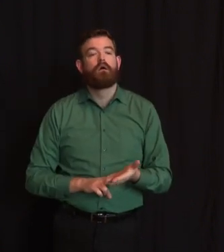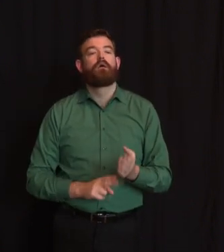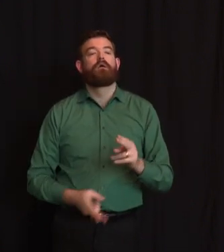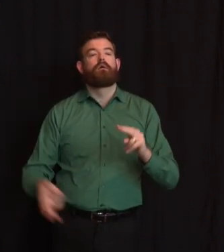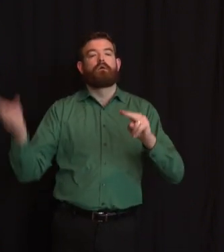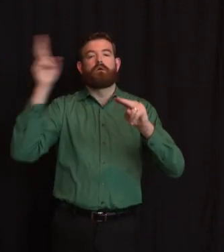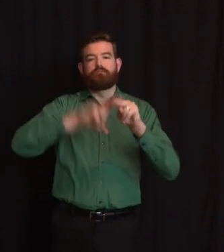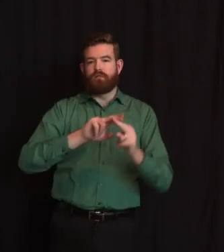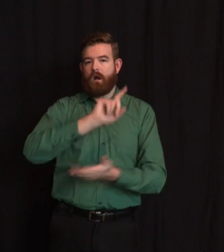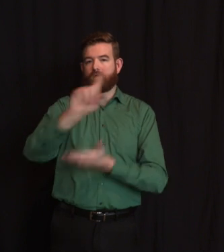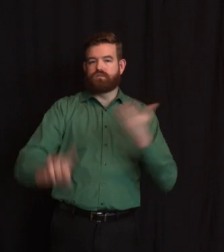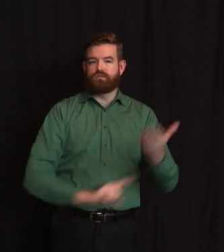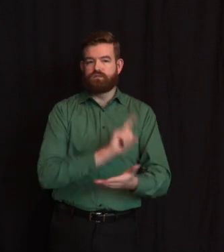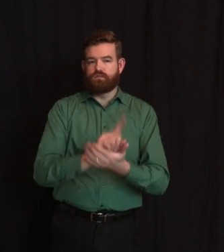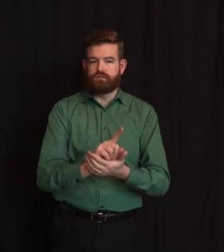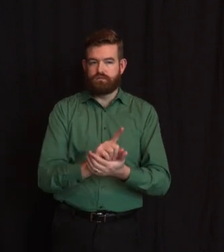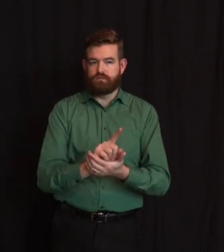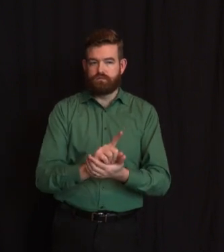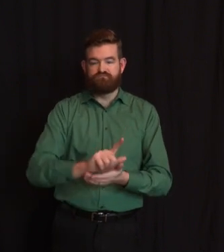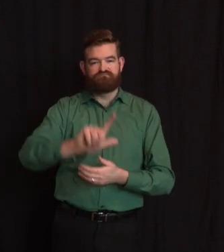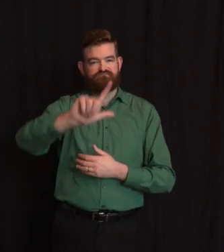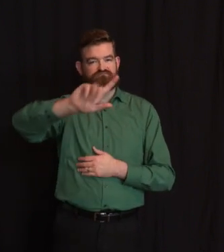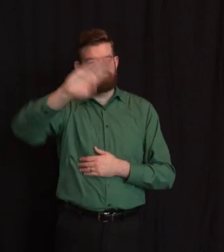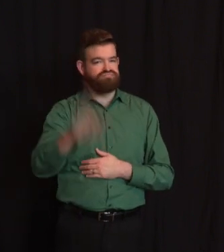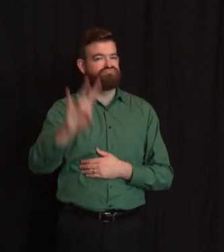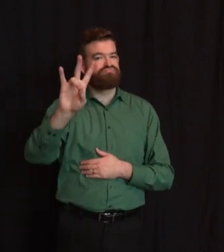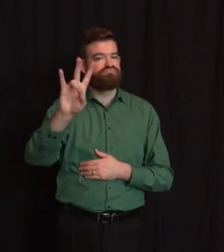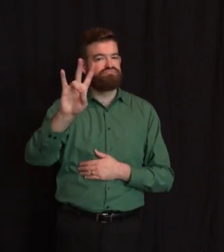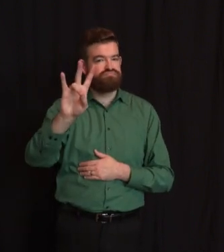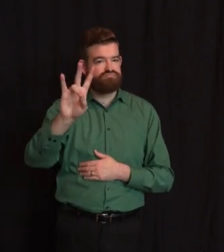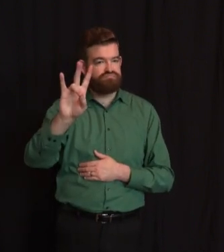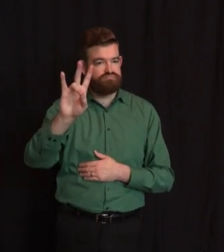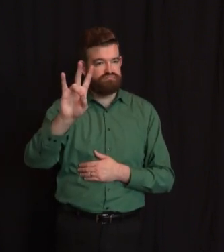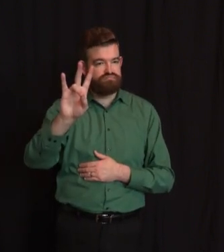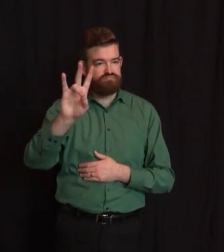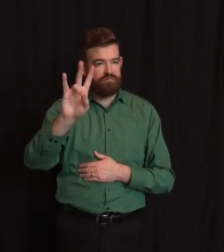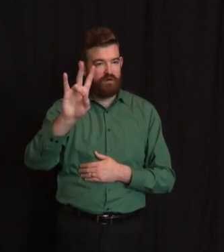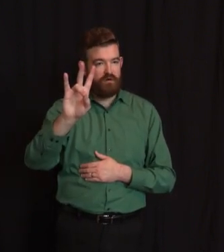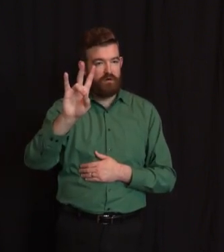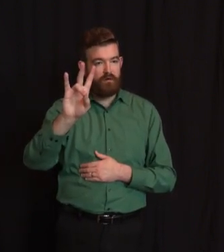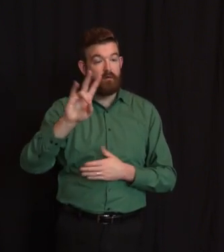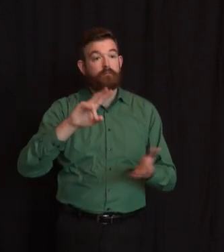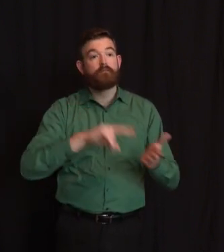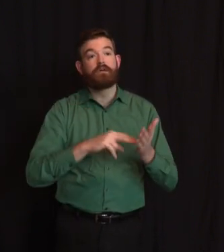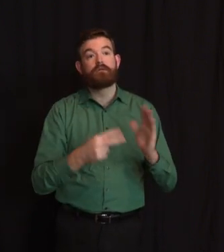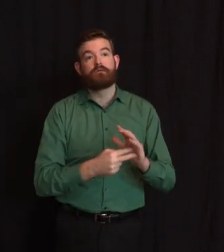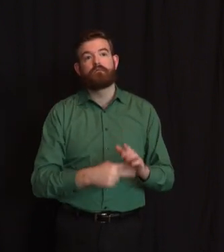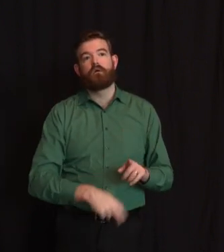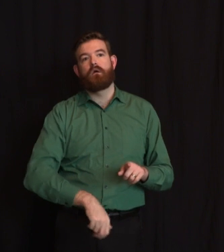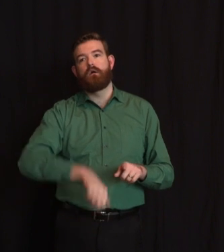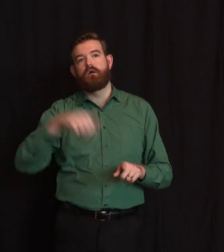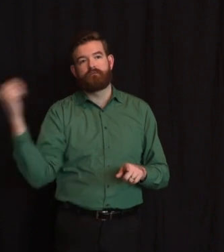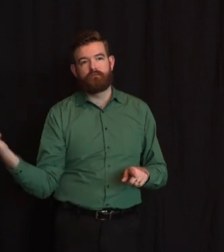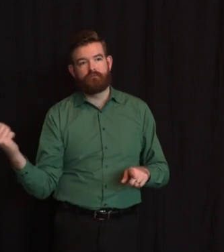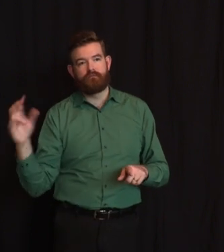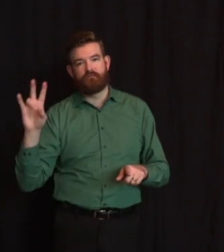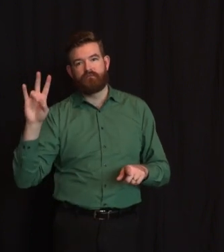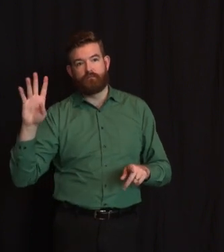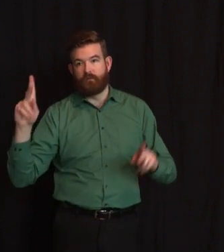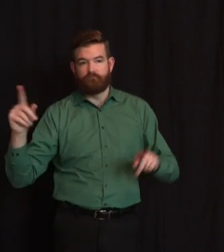In order to do that, we're bringing an additional 75 personnel. It was really only a six-hour gap that they weren't operating, but